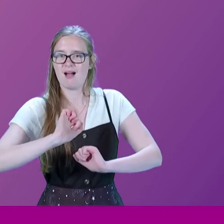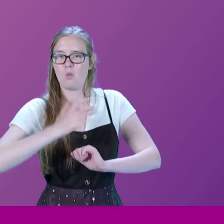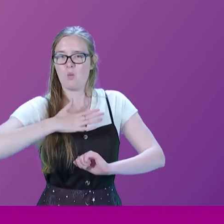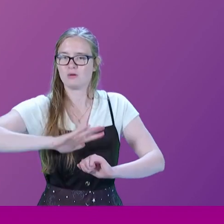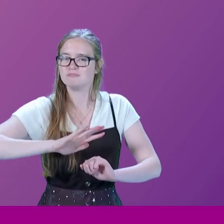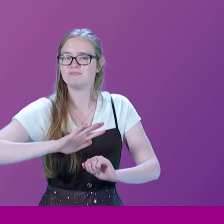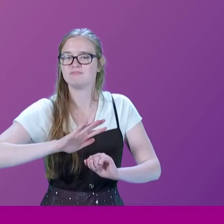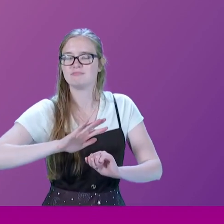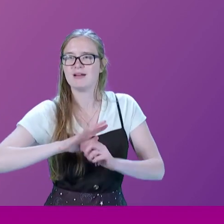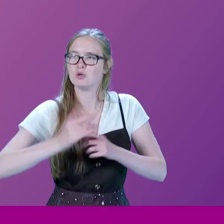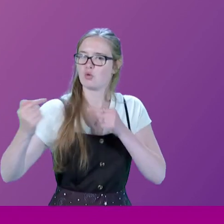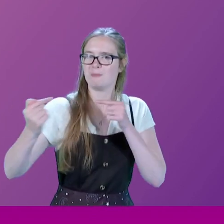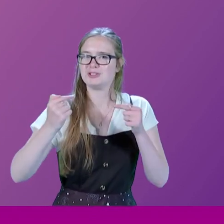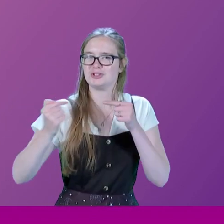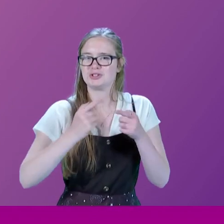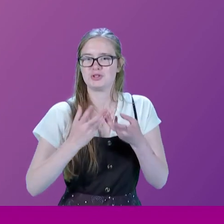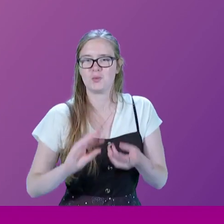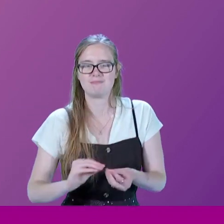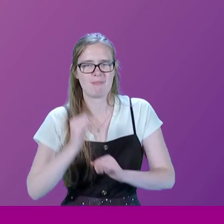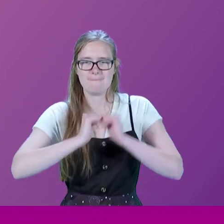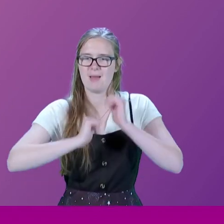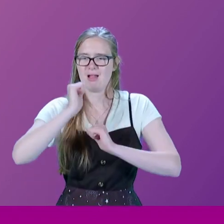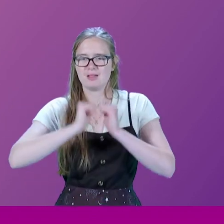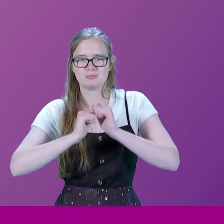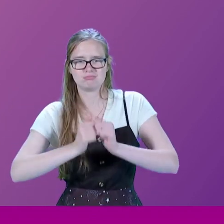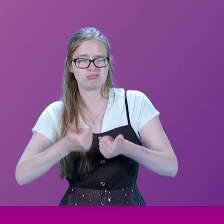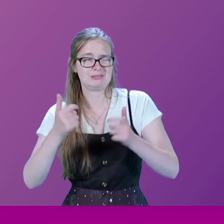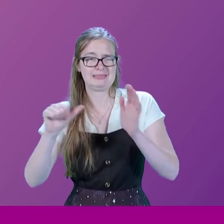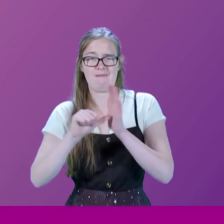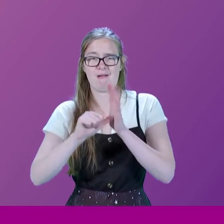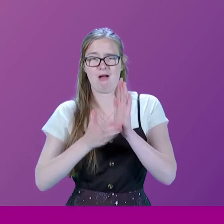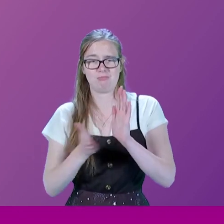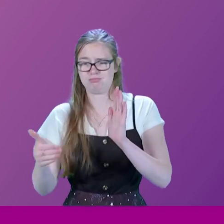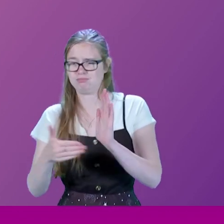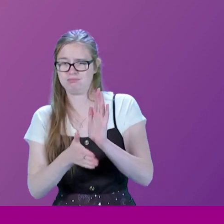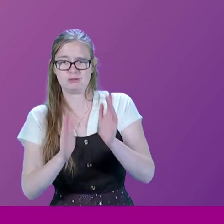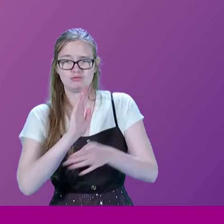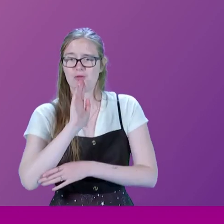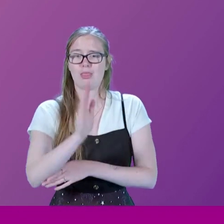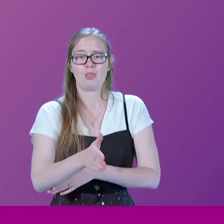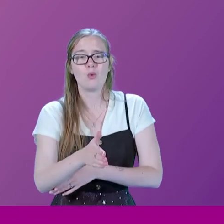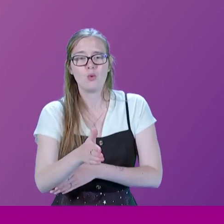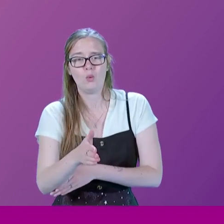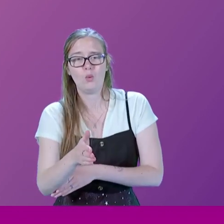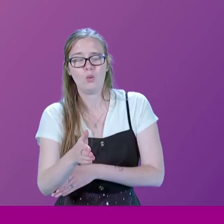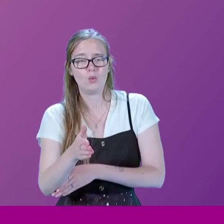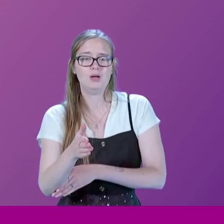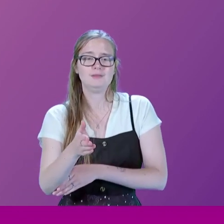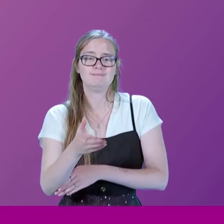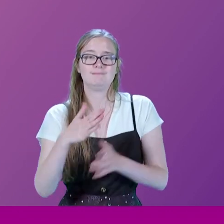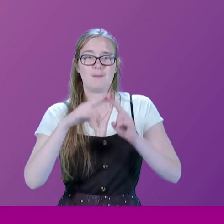wanted to have competition. So they built this extraordinarily difficult line, extraordinarily difficult, straight through the, straight through the